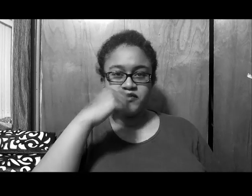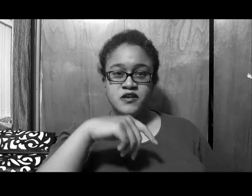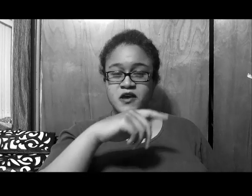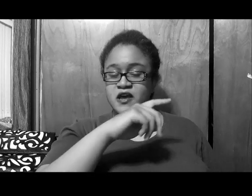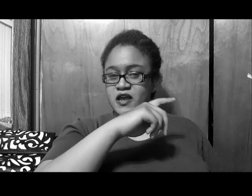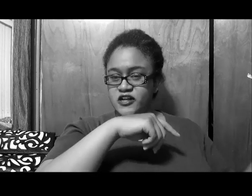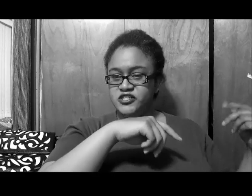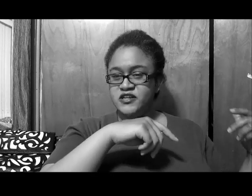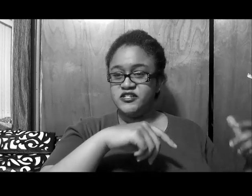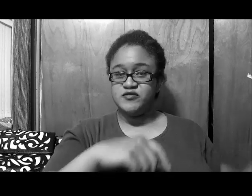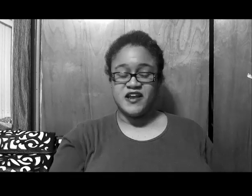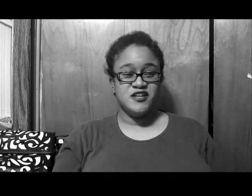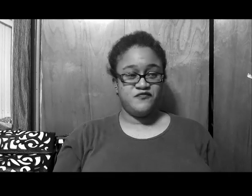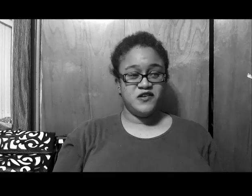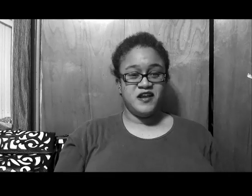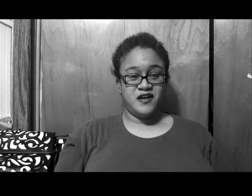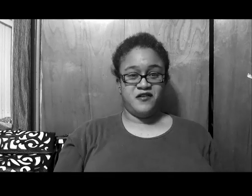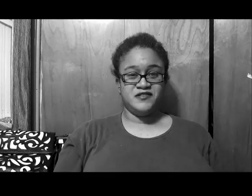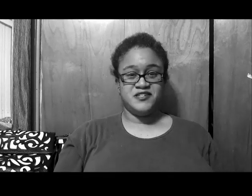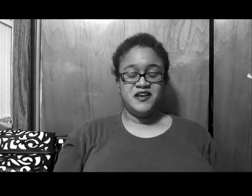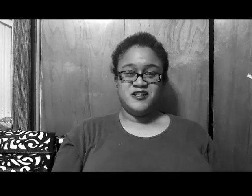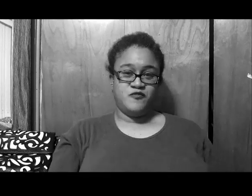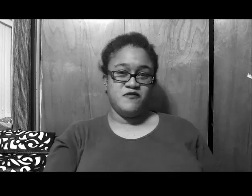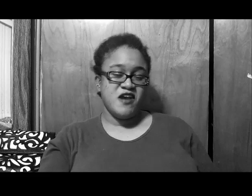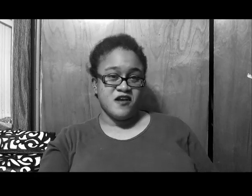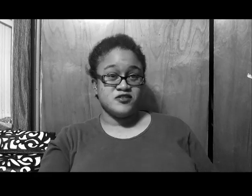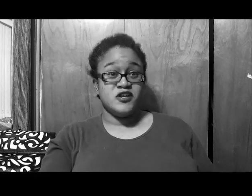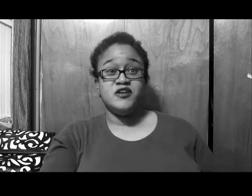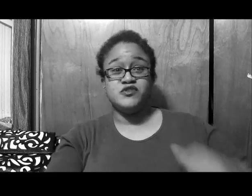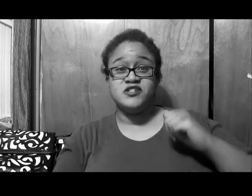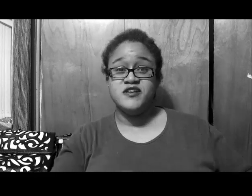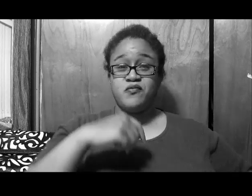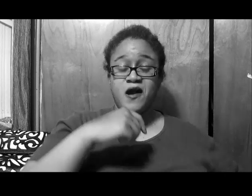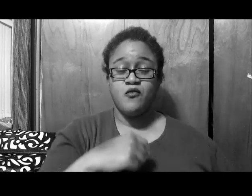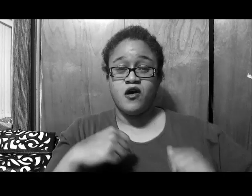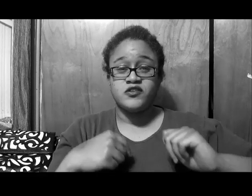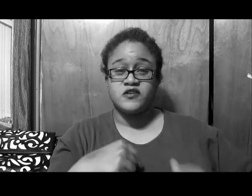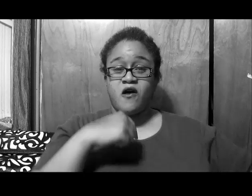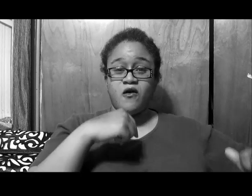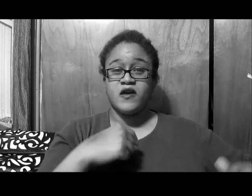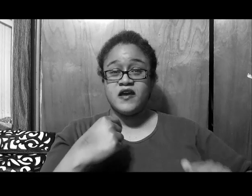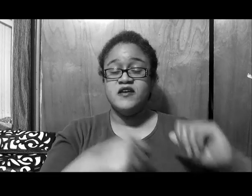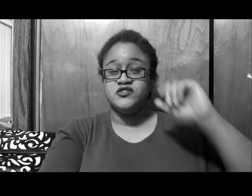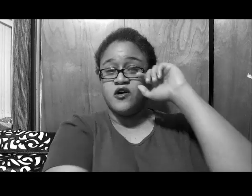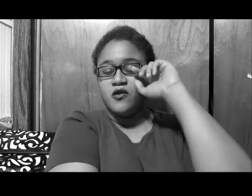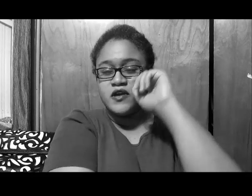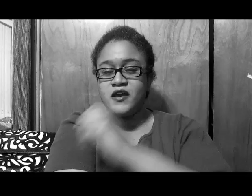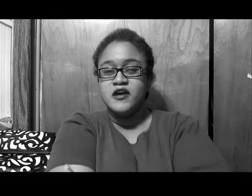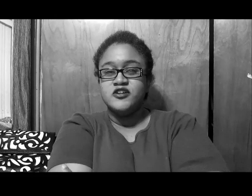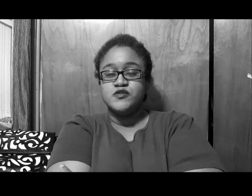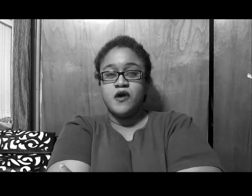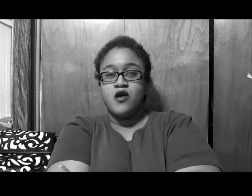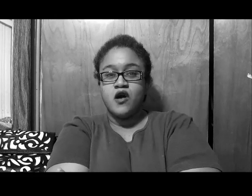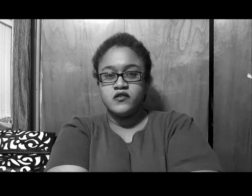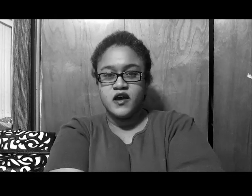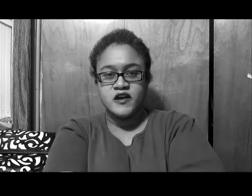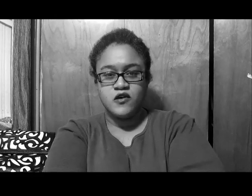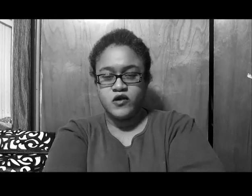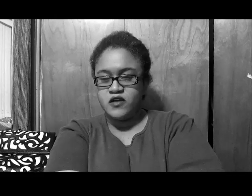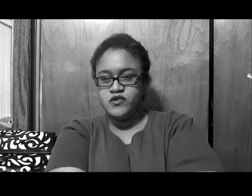teeth, and then sitting there, she was like, it's for Neres, it's for Neres, and then proceeded to power walk, to the car, okay, heels and all, okay, she was power walking like heels, okay, we